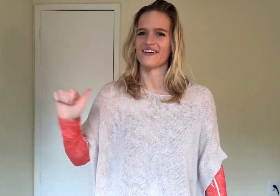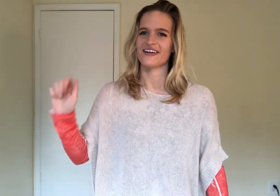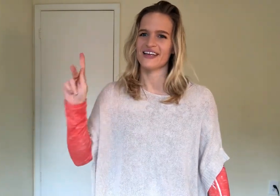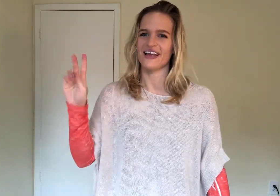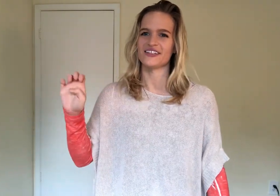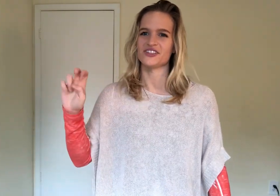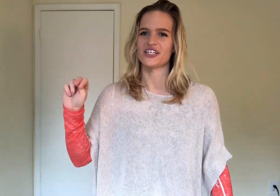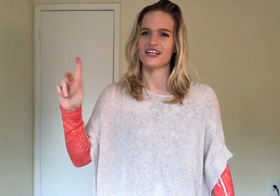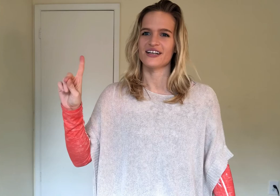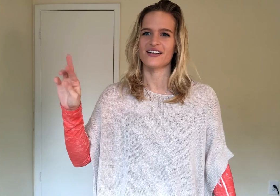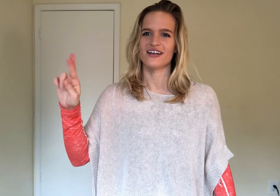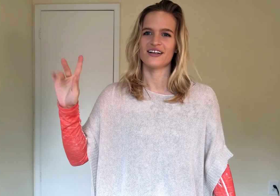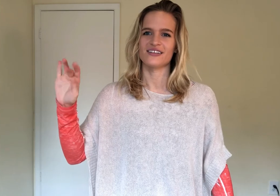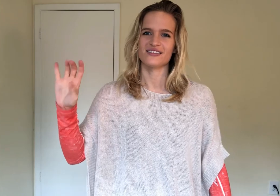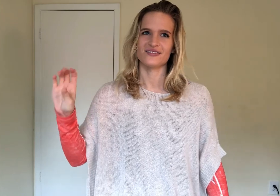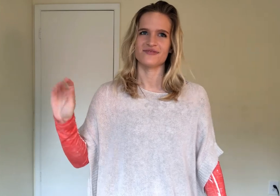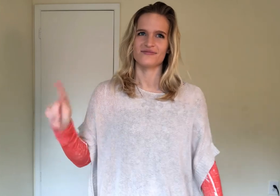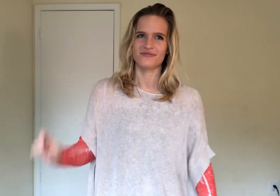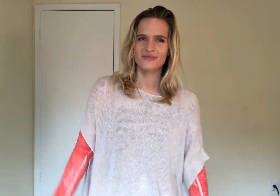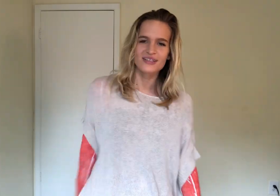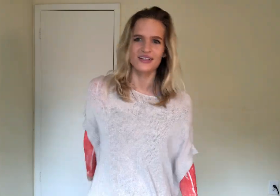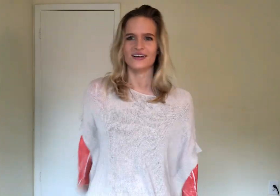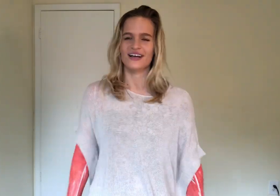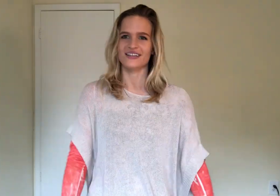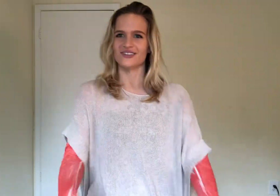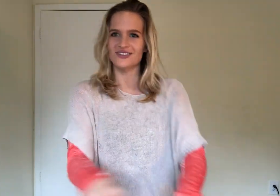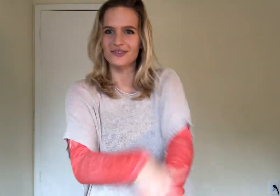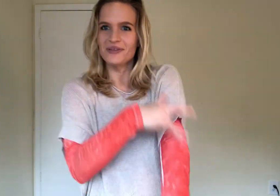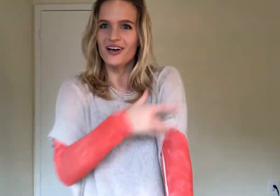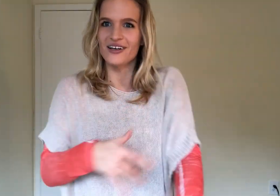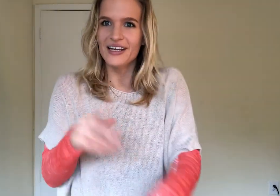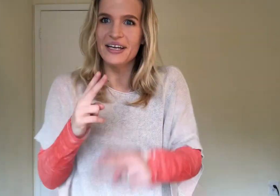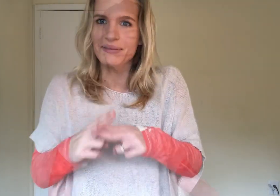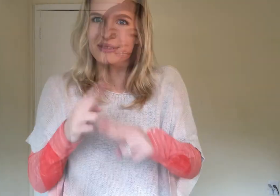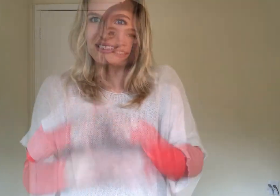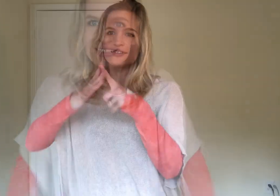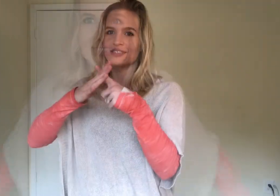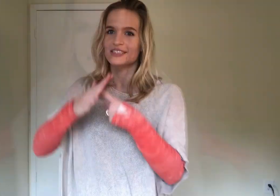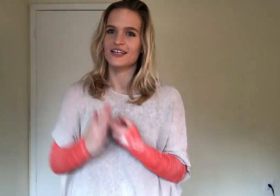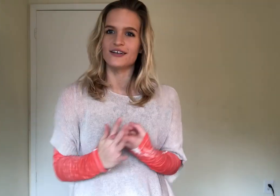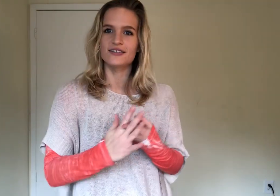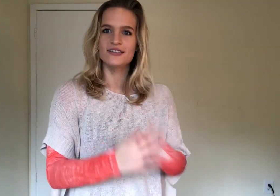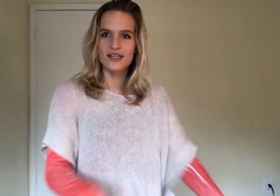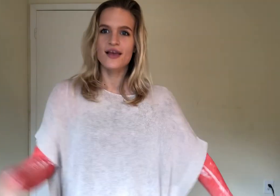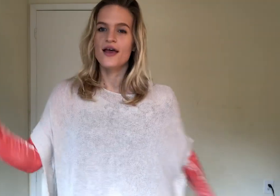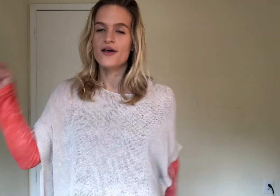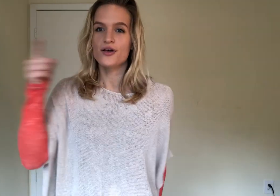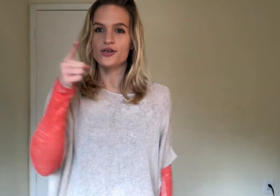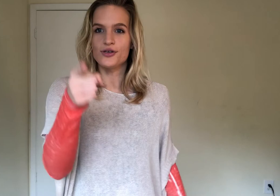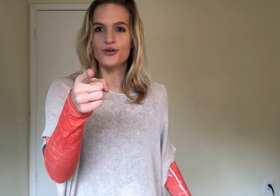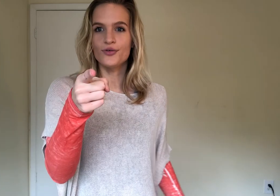Kendrick. God those are some long names. So it starts you